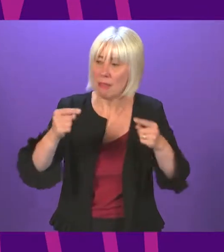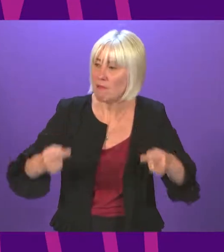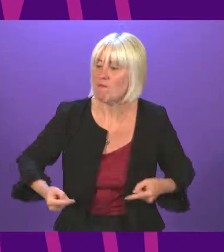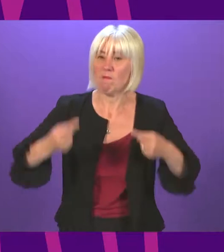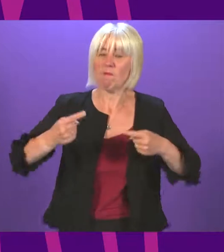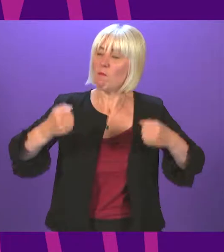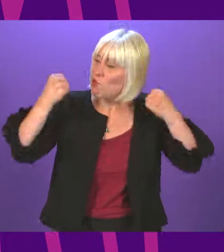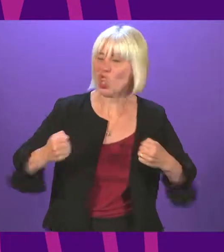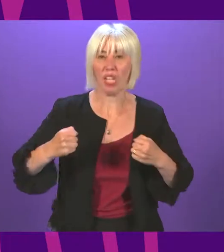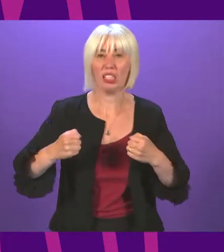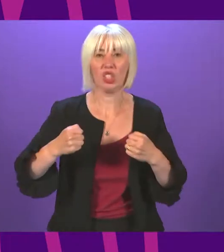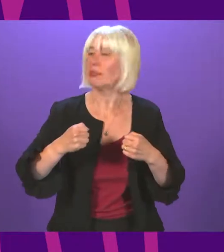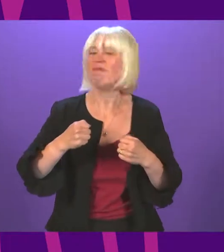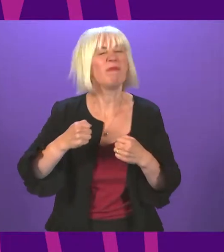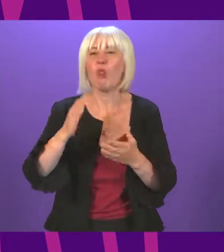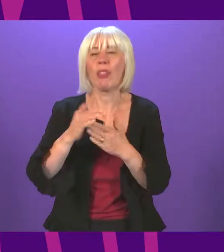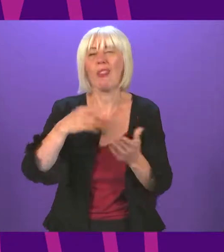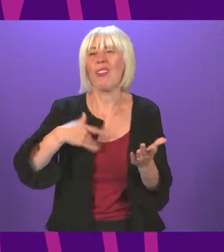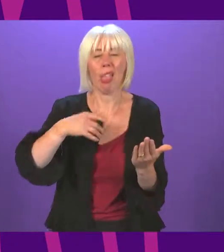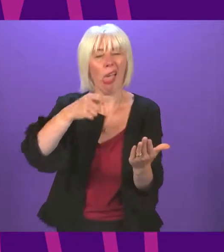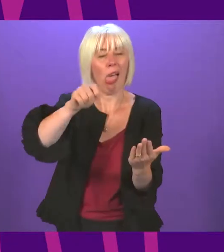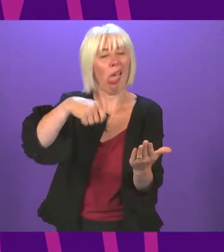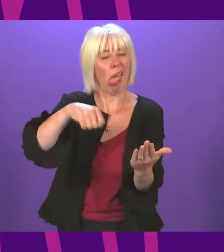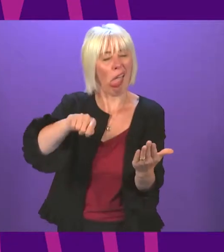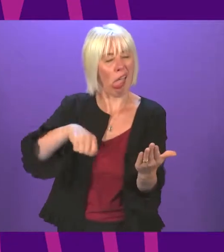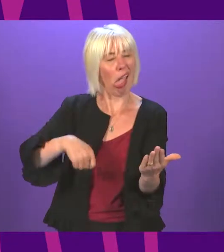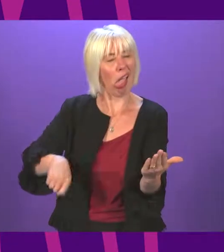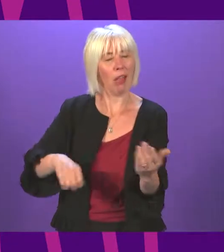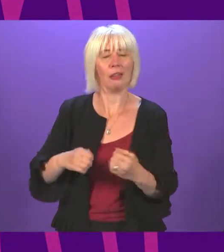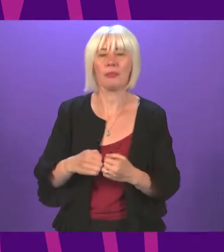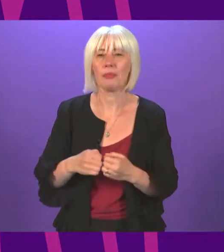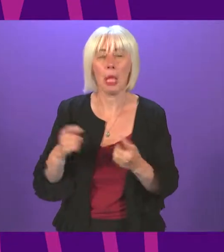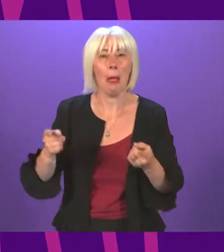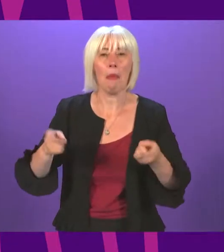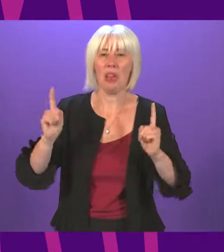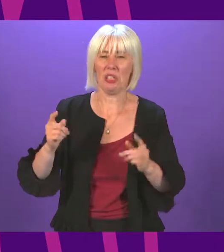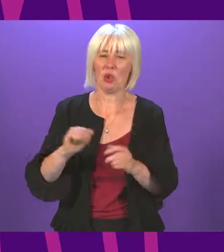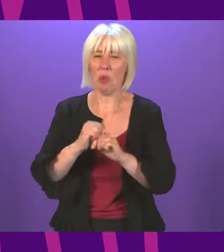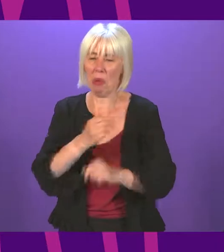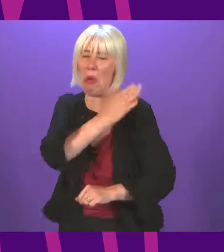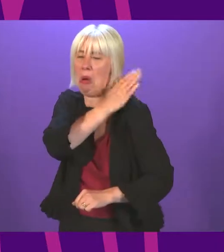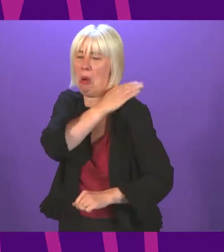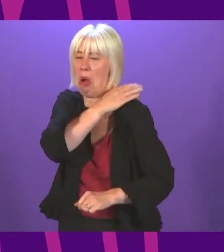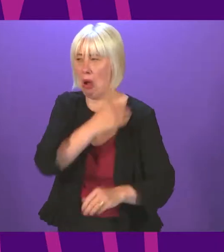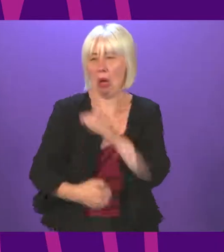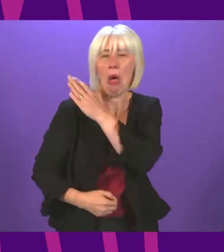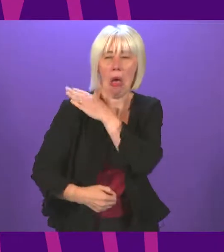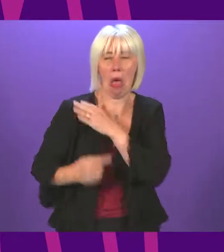SNPE's first step document has been mostly a tick box exercise. No doubt ministers will be pleased with themselves, patting themselves on their back for their